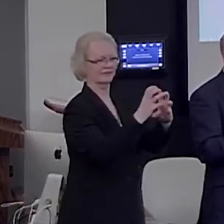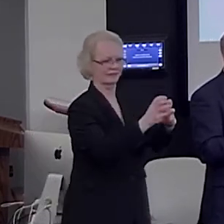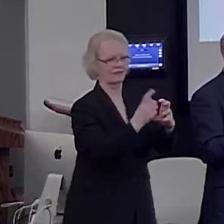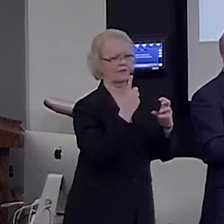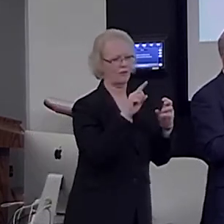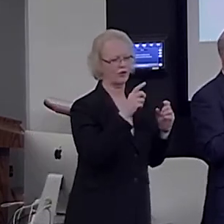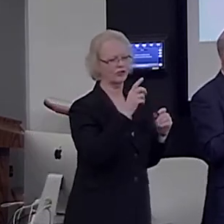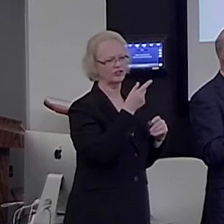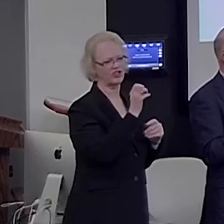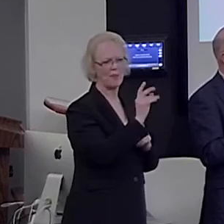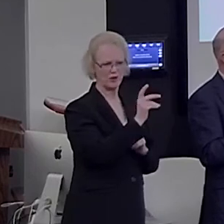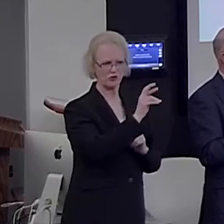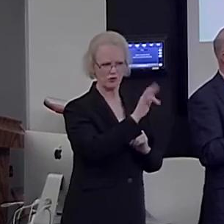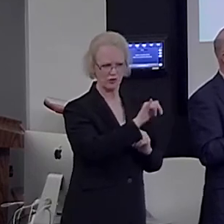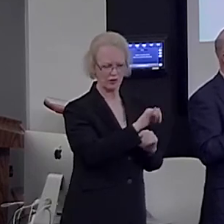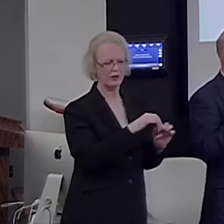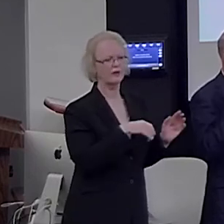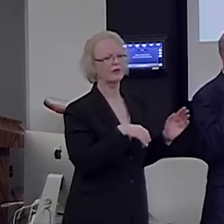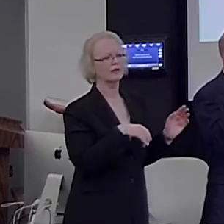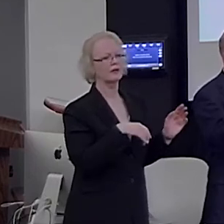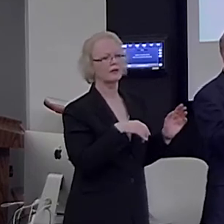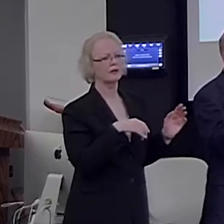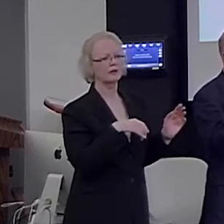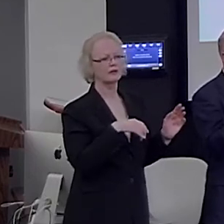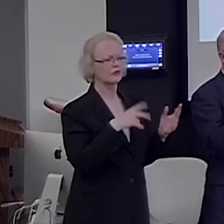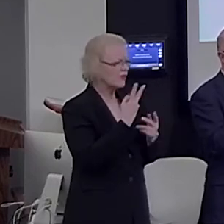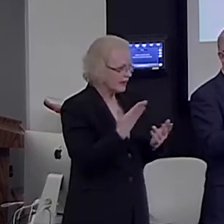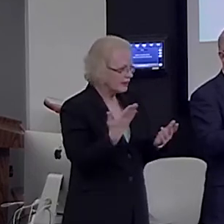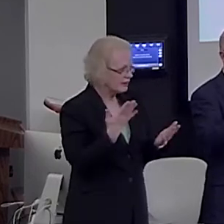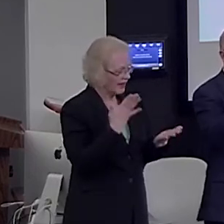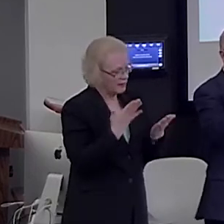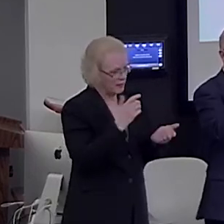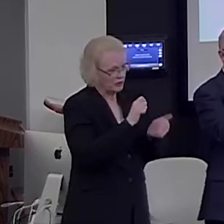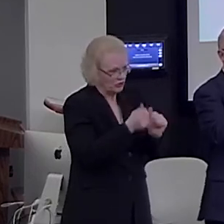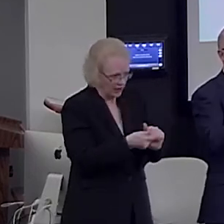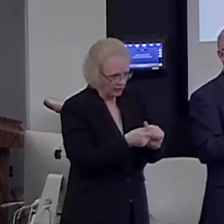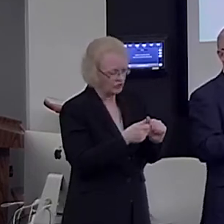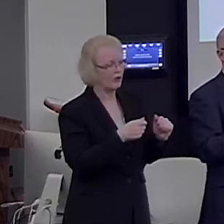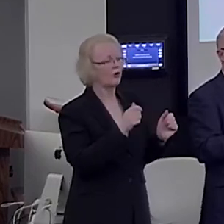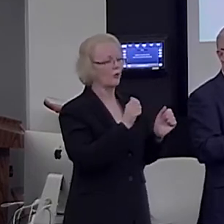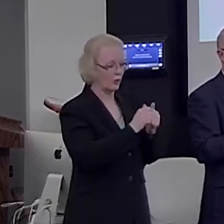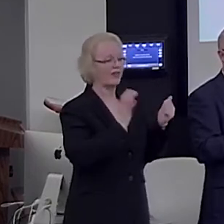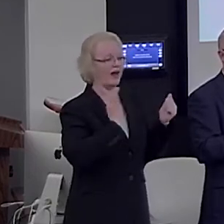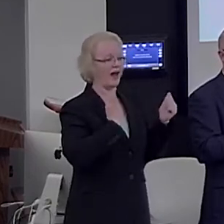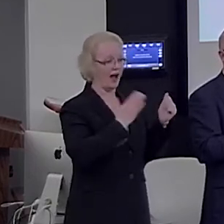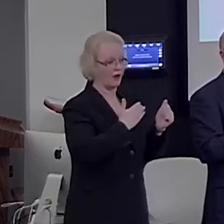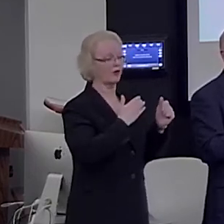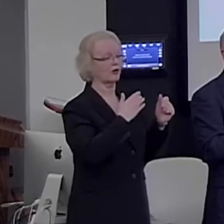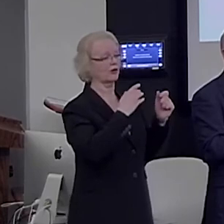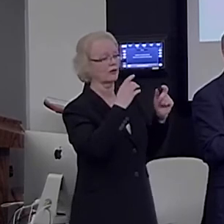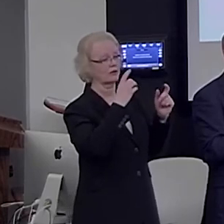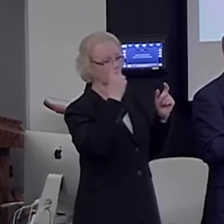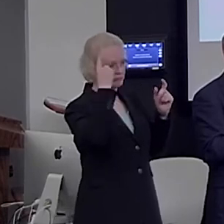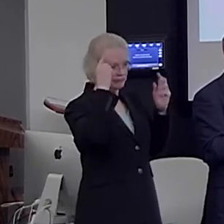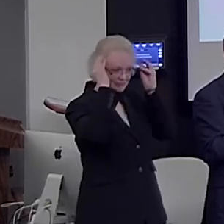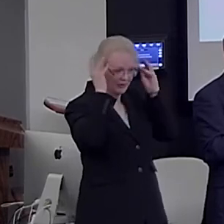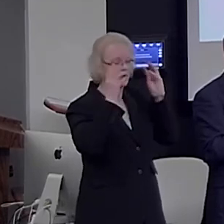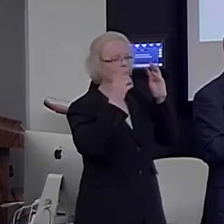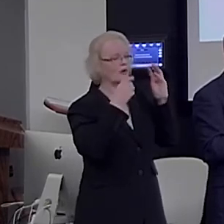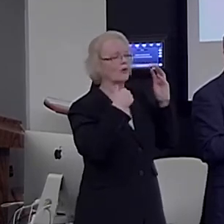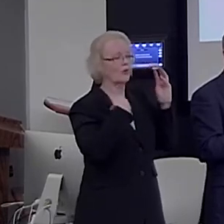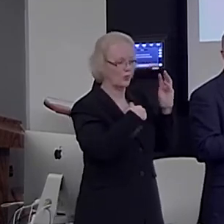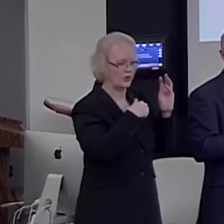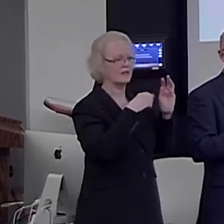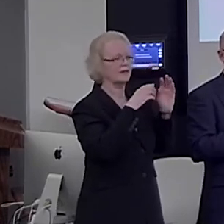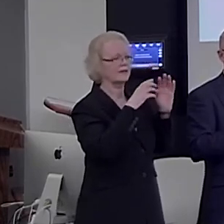These might be the two things that have changed. We discretize, we combine the symbols into a mini language, and we do that